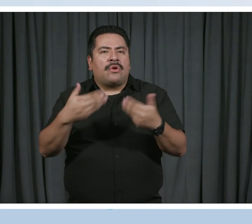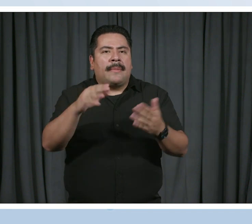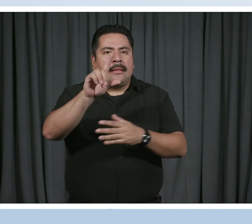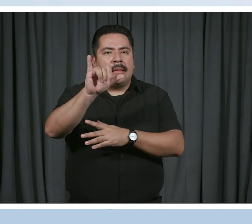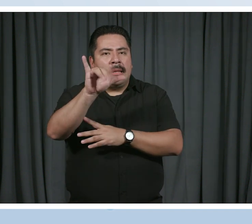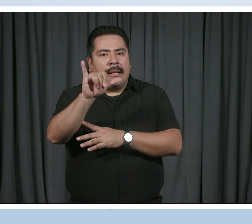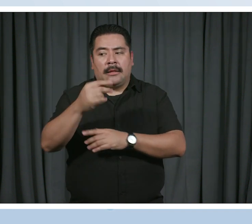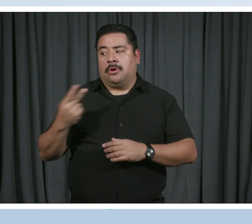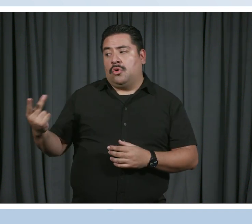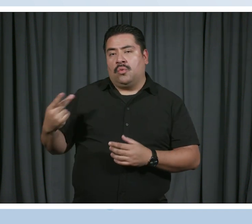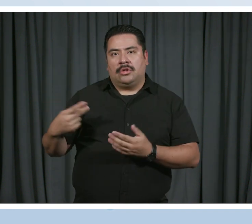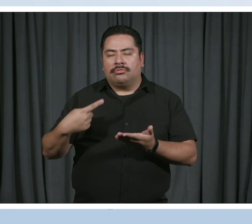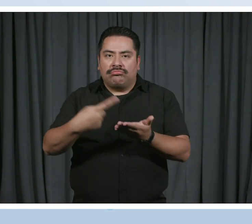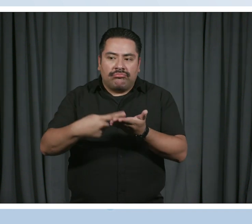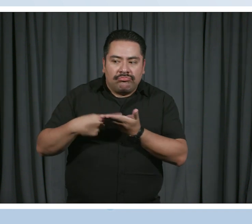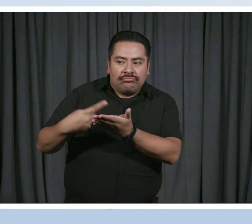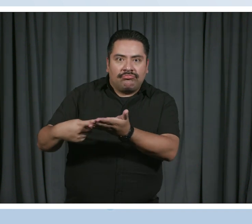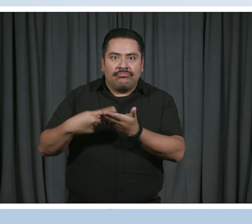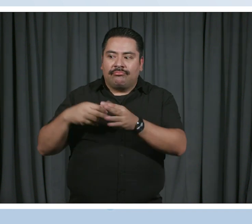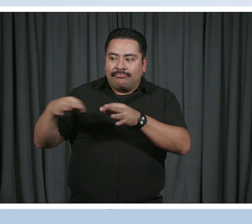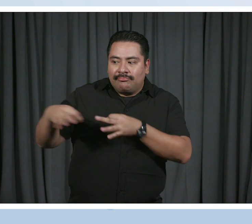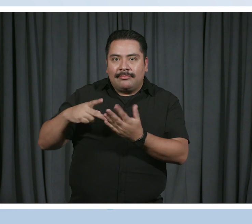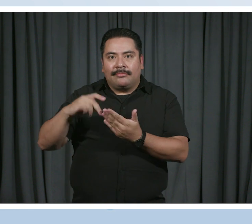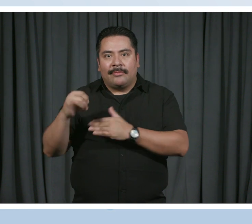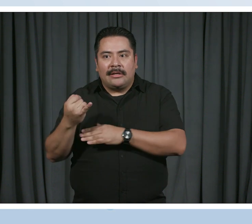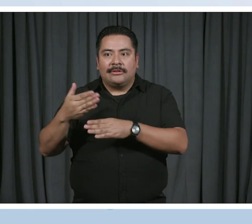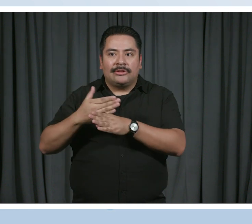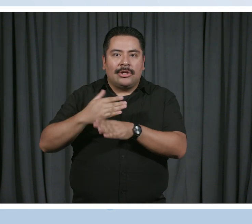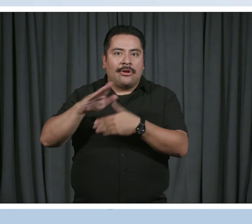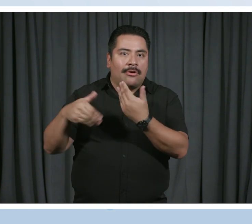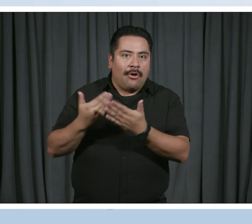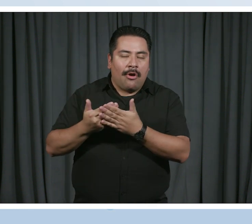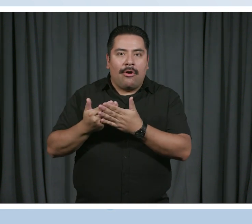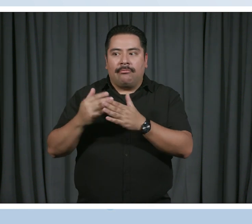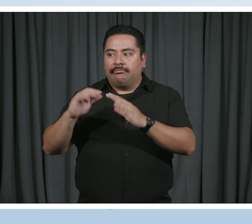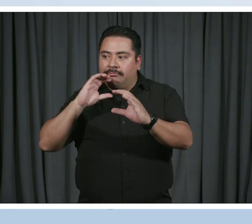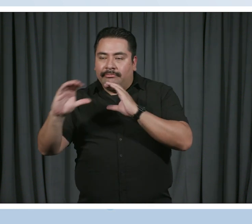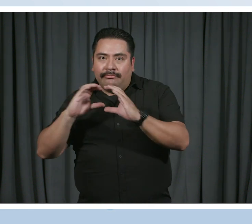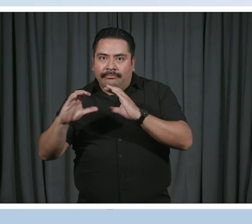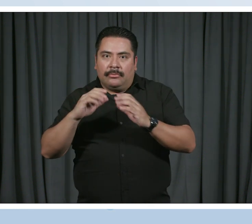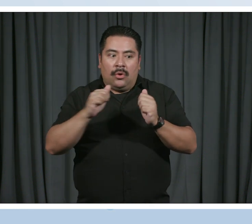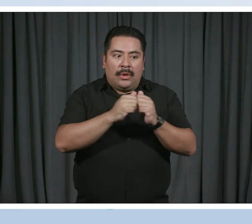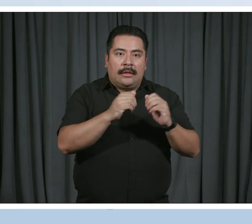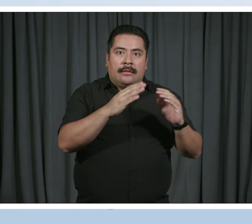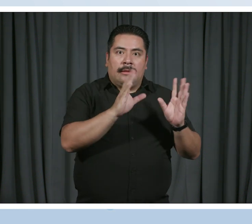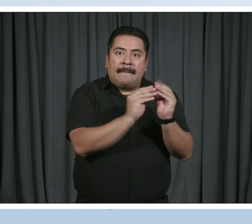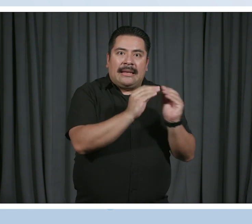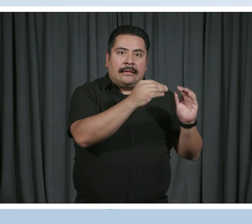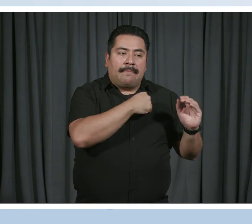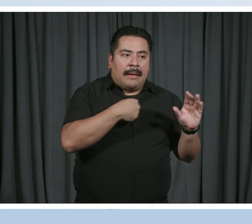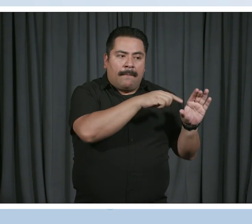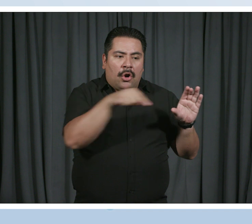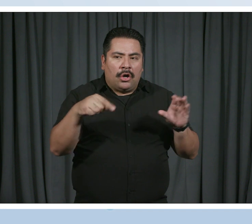spoke and I, you know, told her about the project. I shared all of the conversations we had with the community so she could